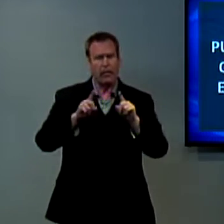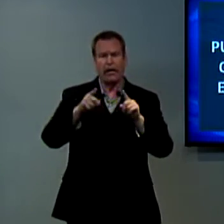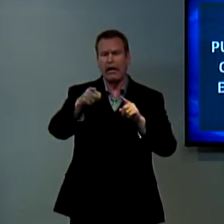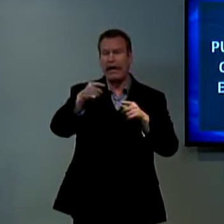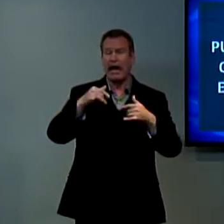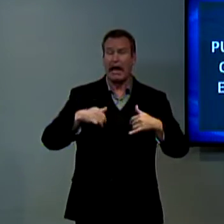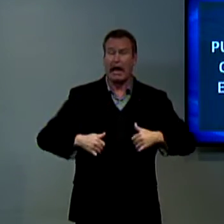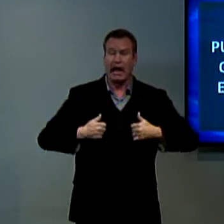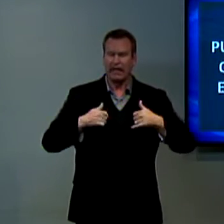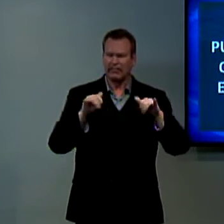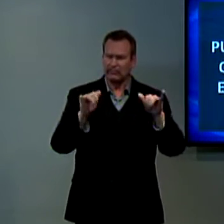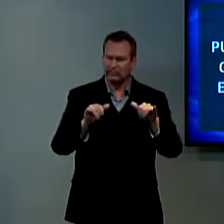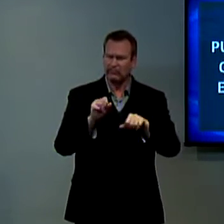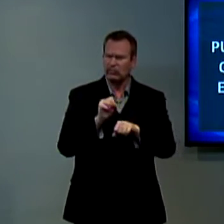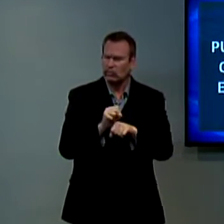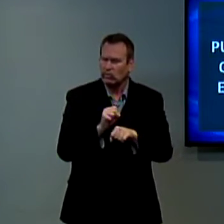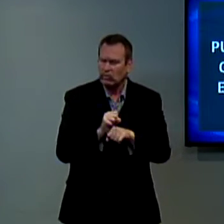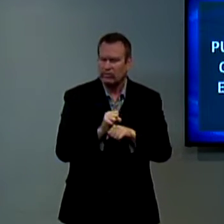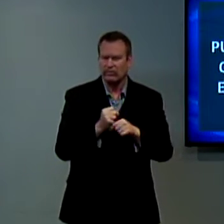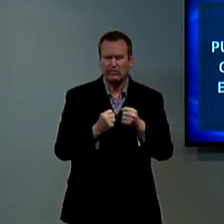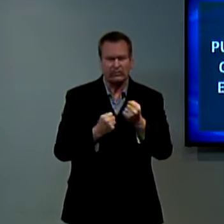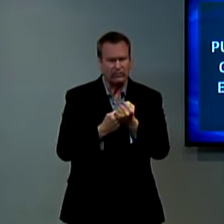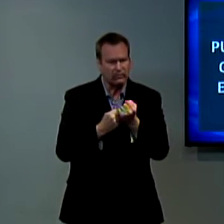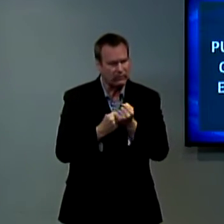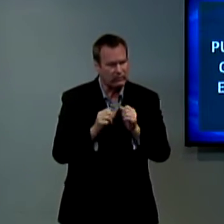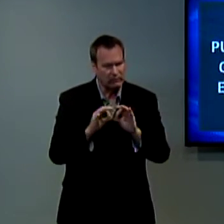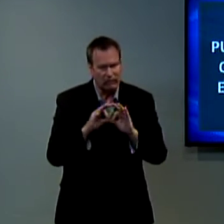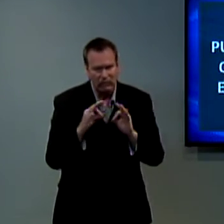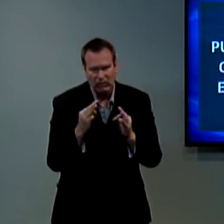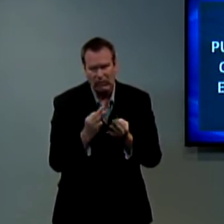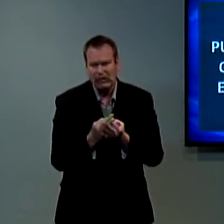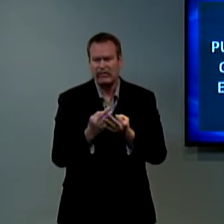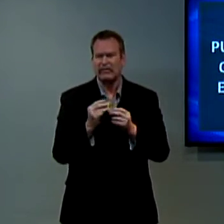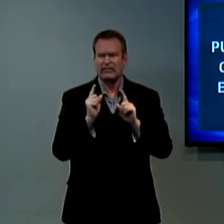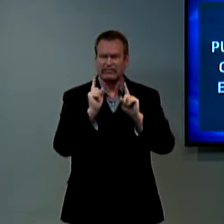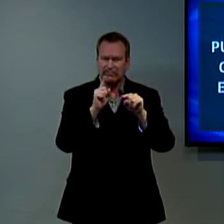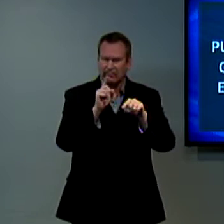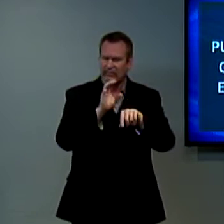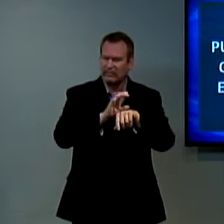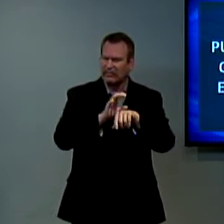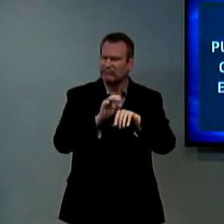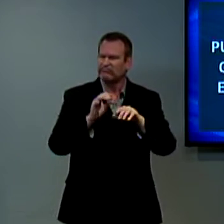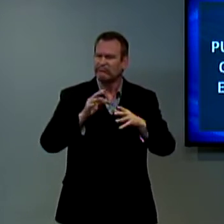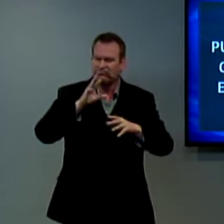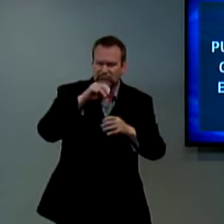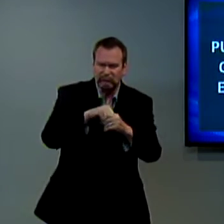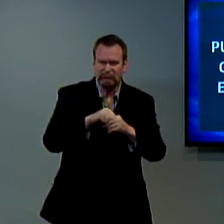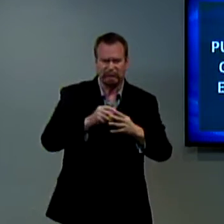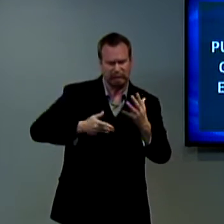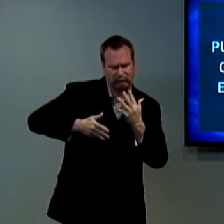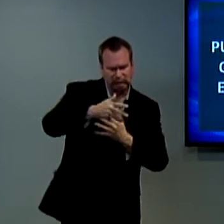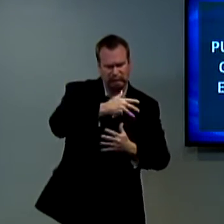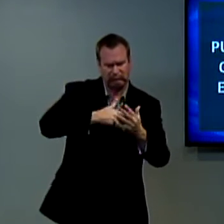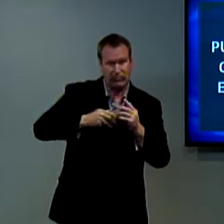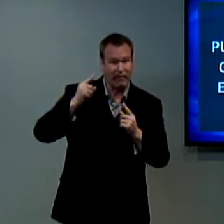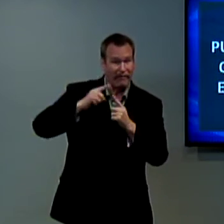for Jesus Christ, but you're supposed to continue to work. You're supposed to support your family. Go to church. You'd be involved